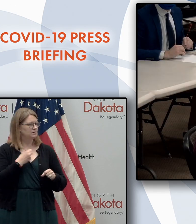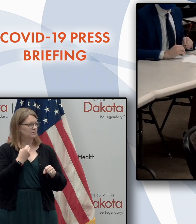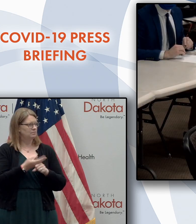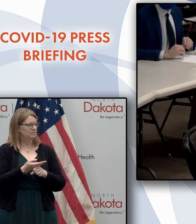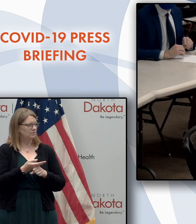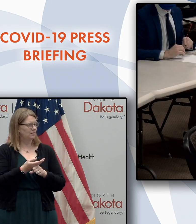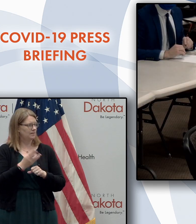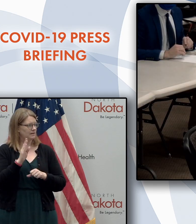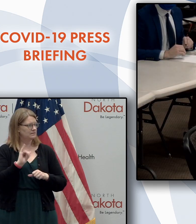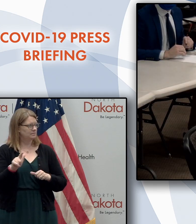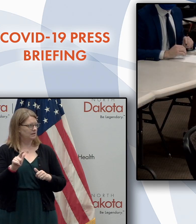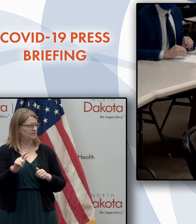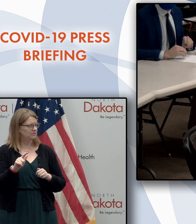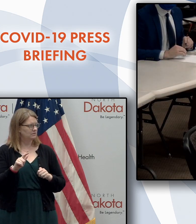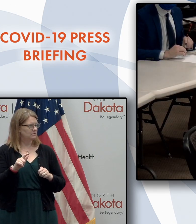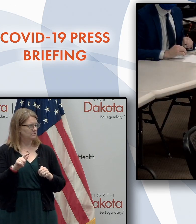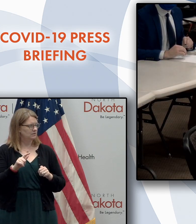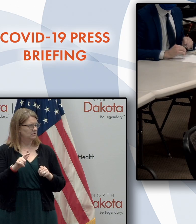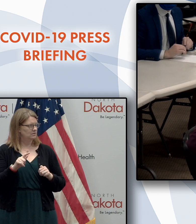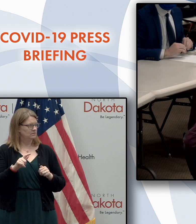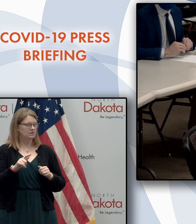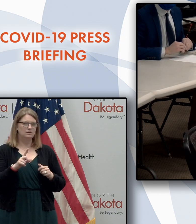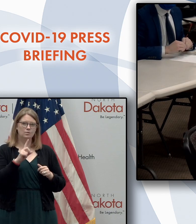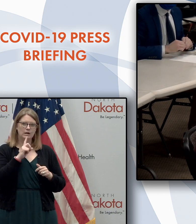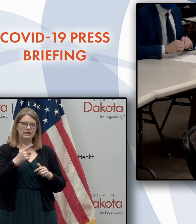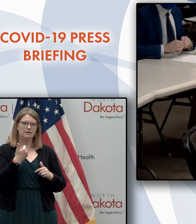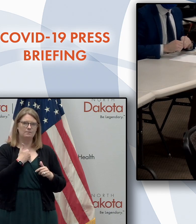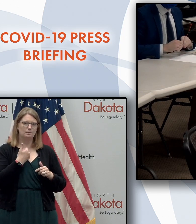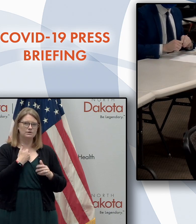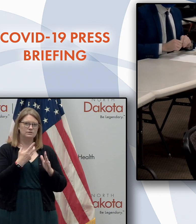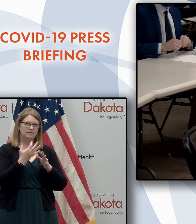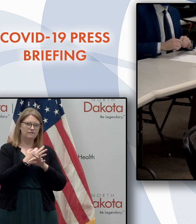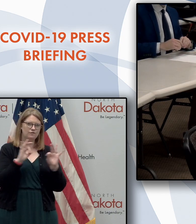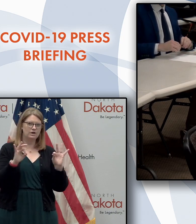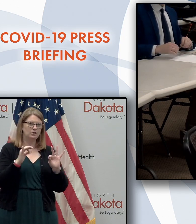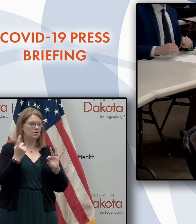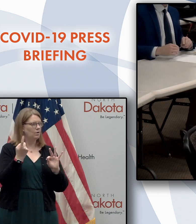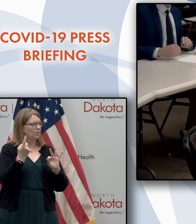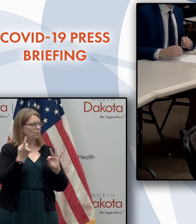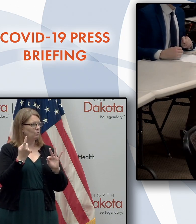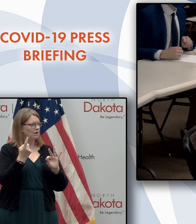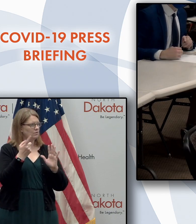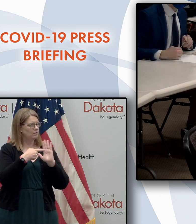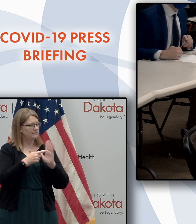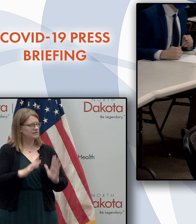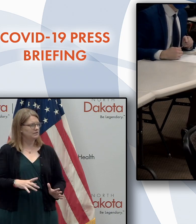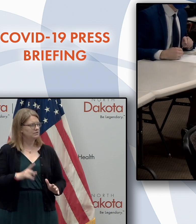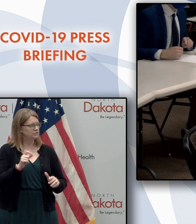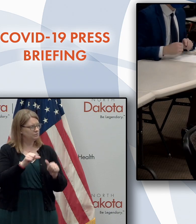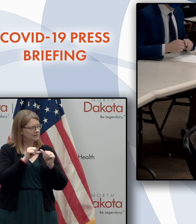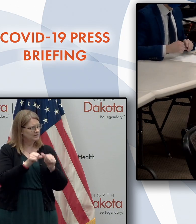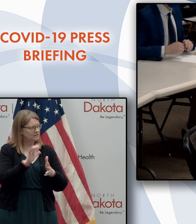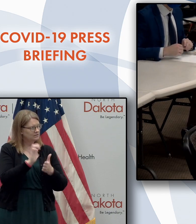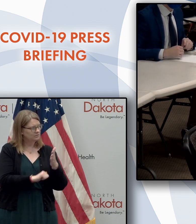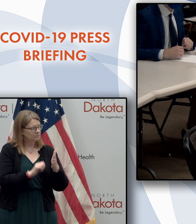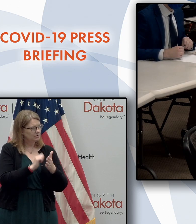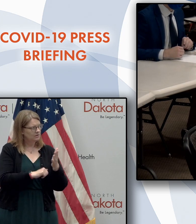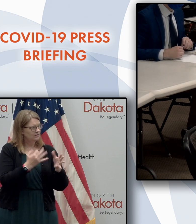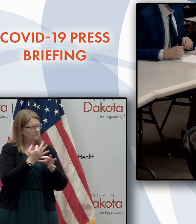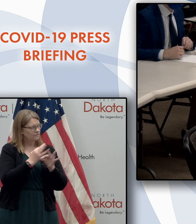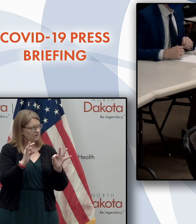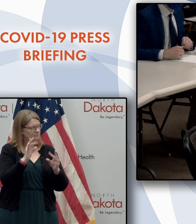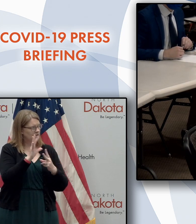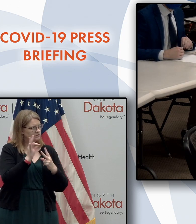bill, um, amid arguments of personal freedom. One representative said in the floor debate, should we continue to erode our freedoms by choice